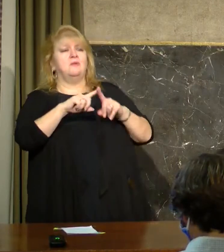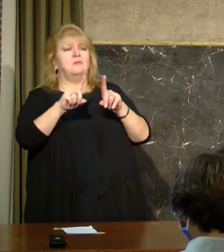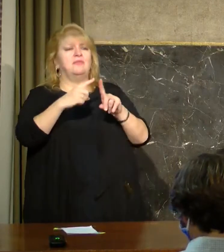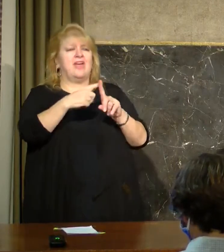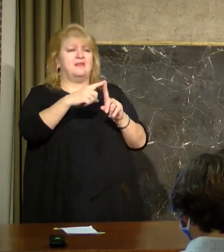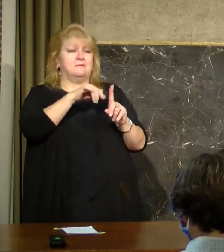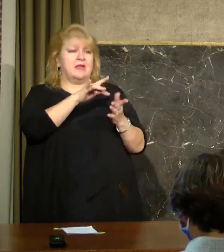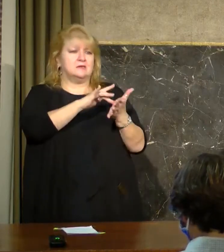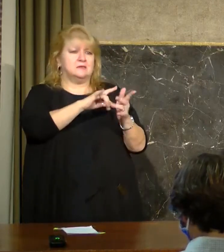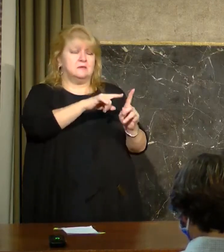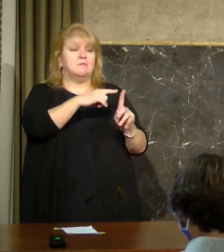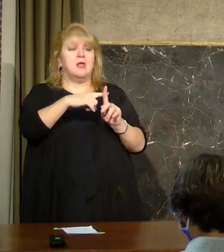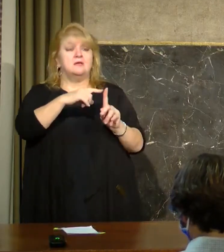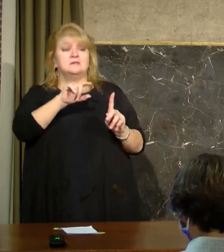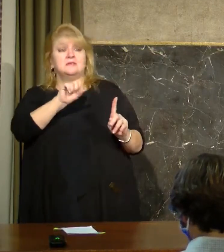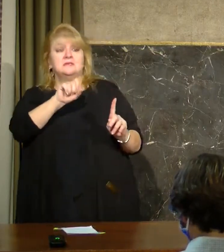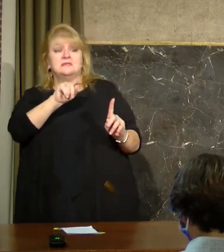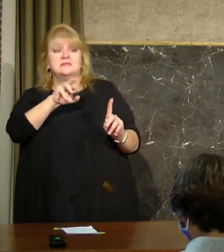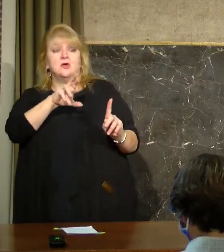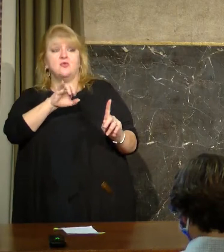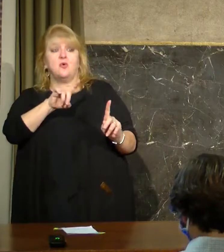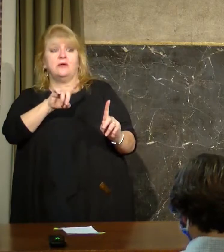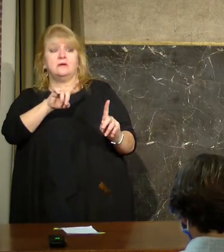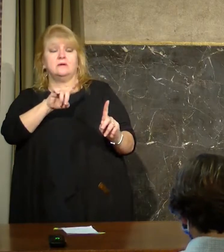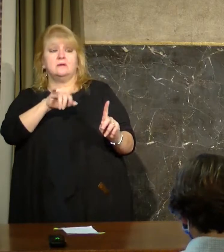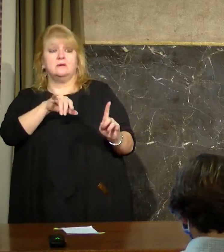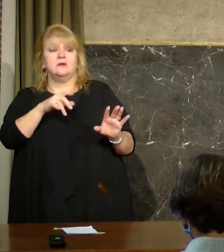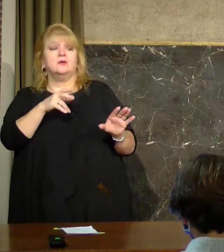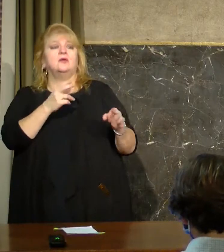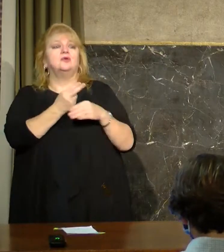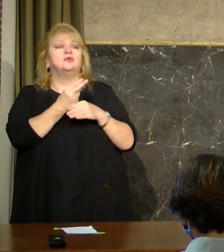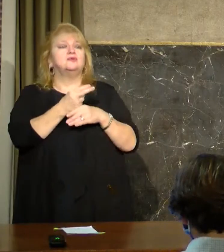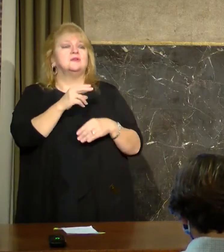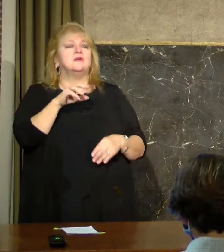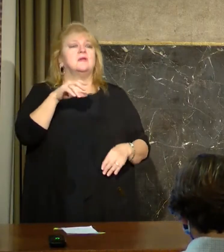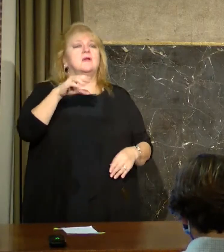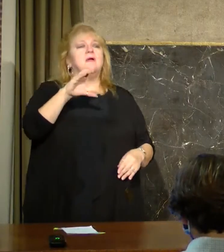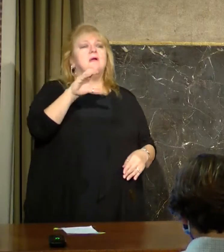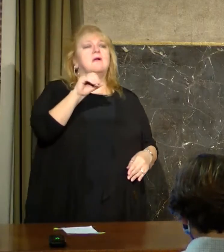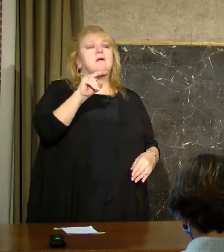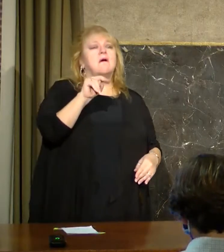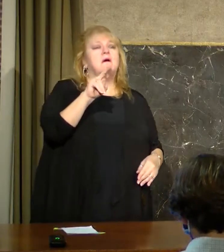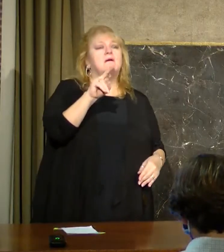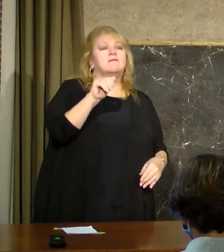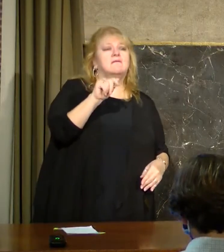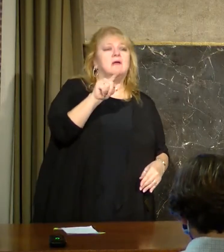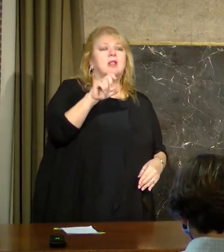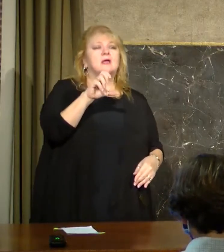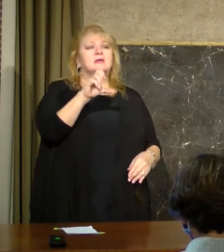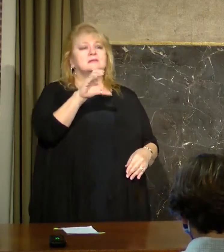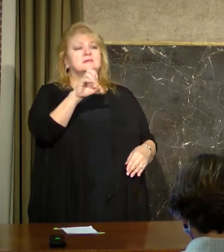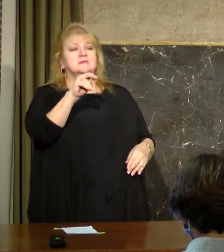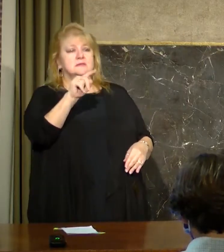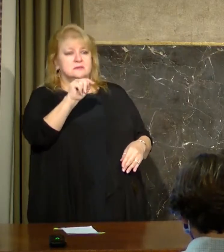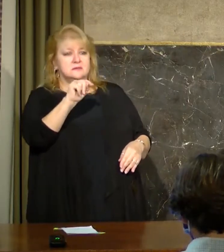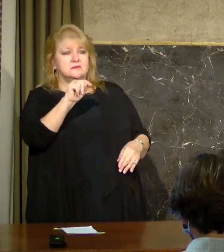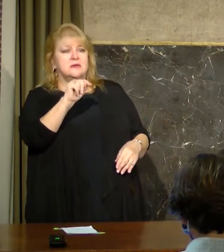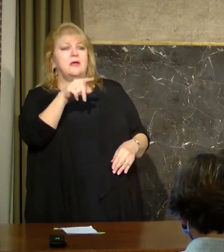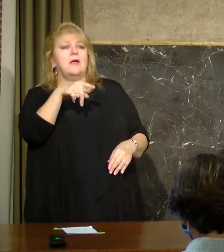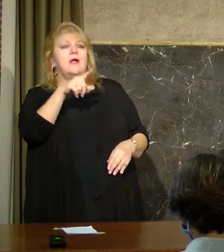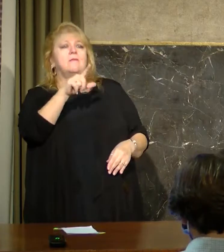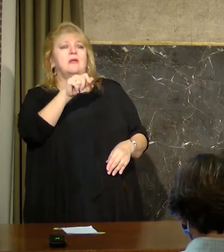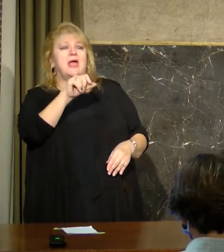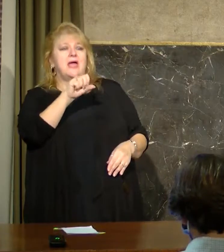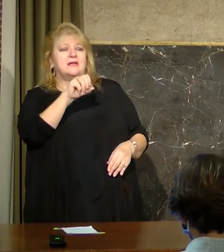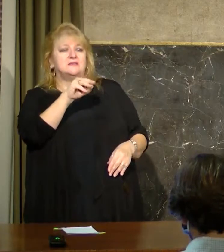We're using the convalescent plasma transfusions. And then there is a robust engagement